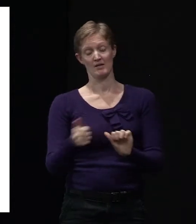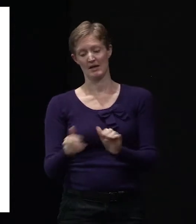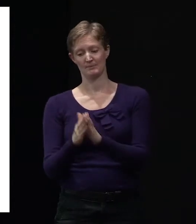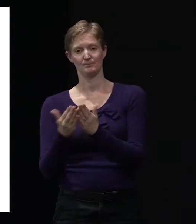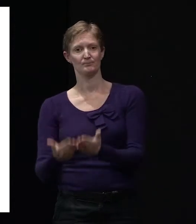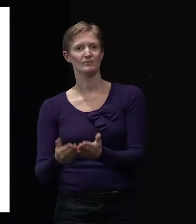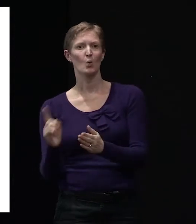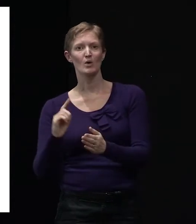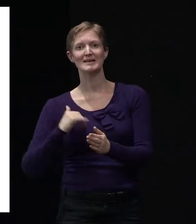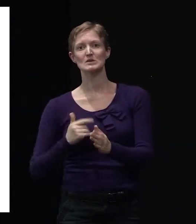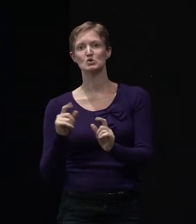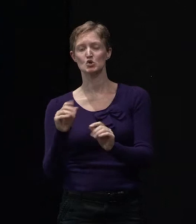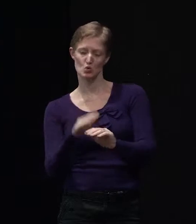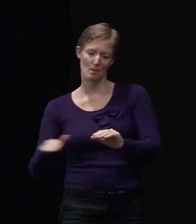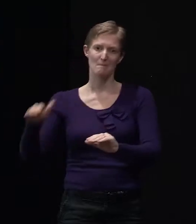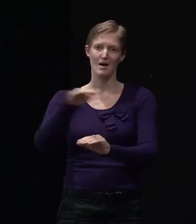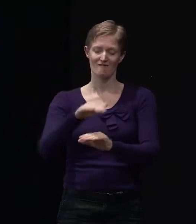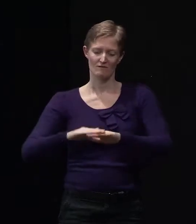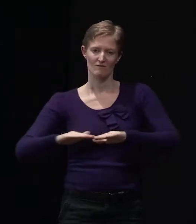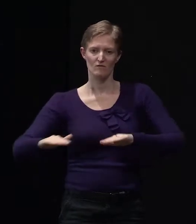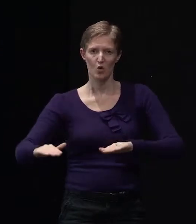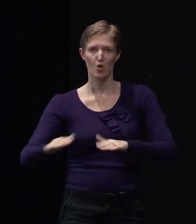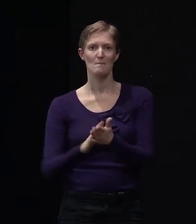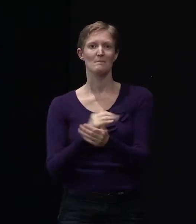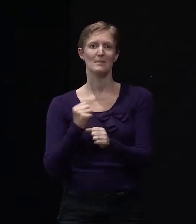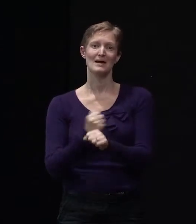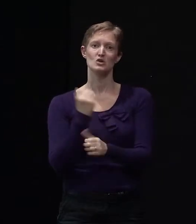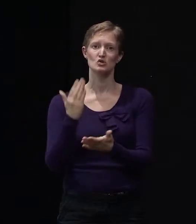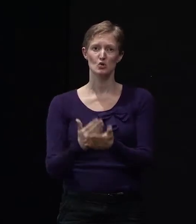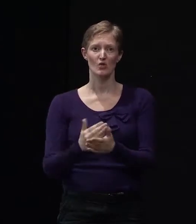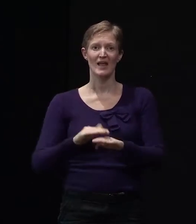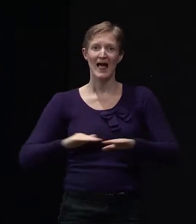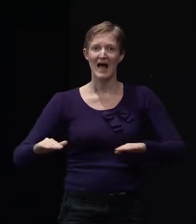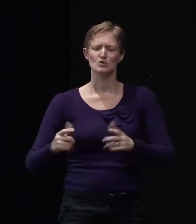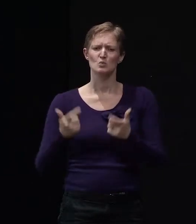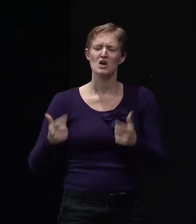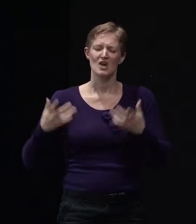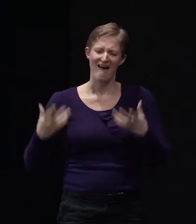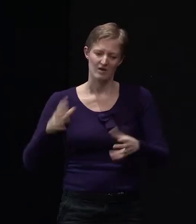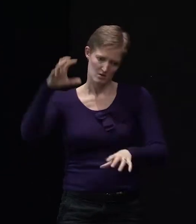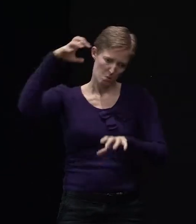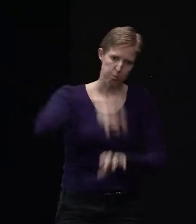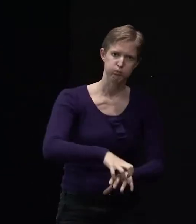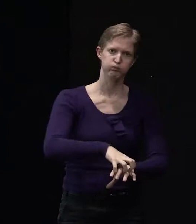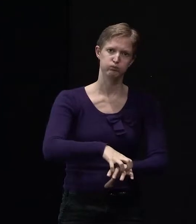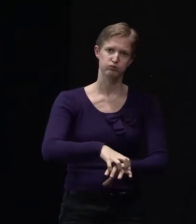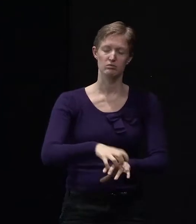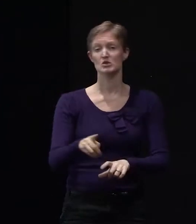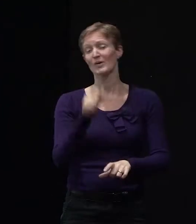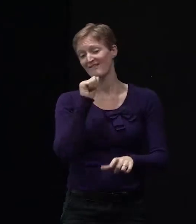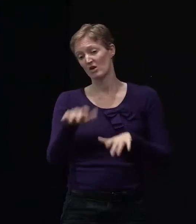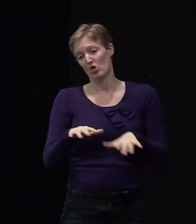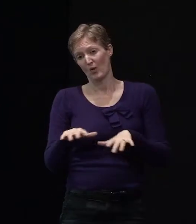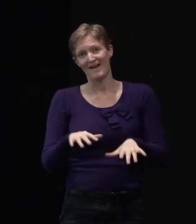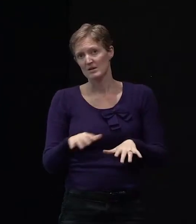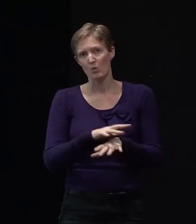the above-floor work that needs to be done so that you're not overloading the land and the foundations that you've got in the event of another shaker